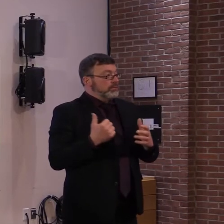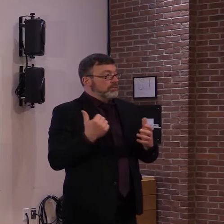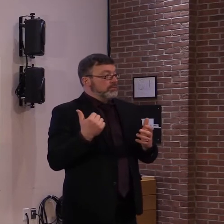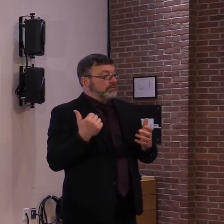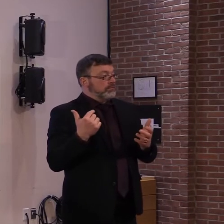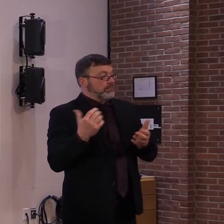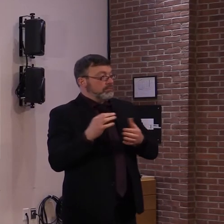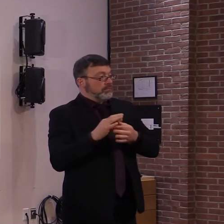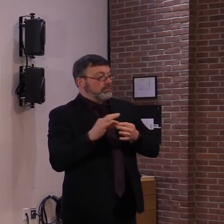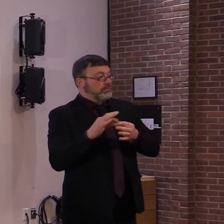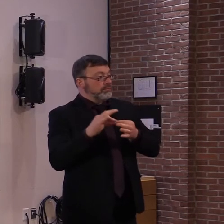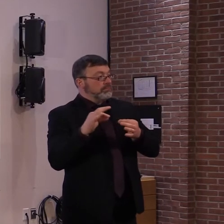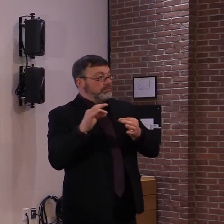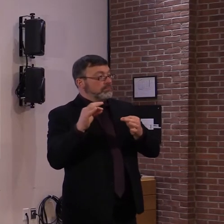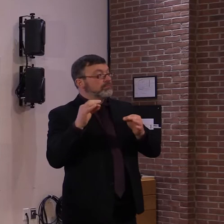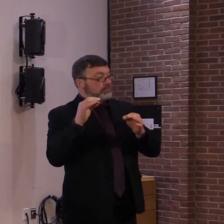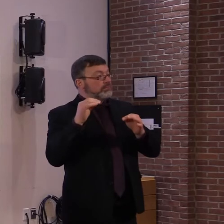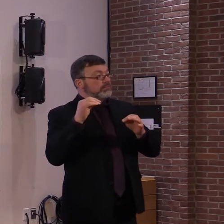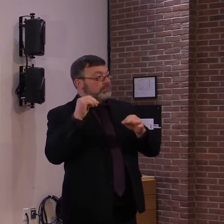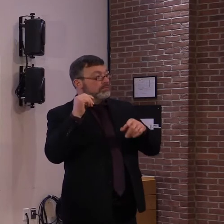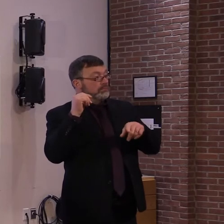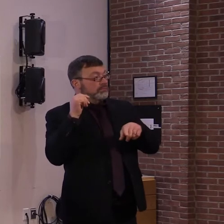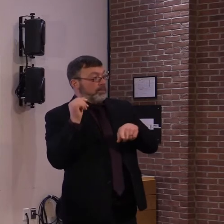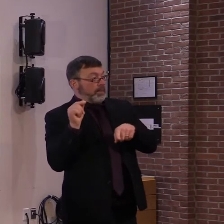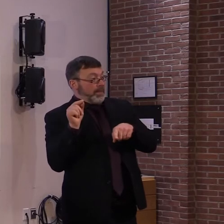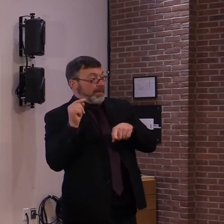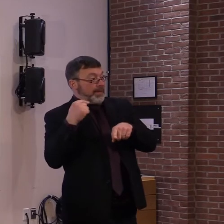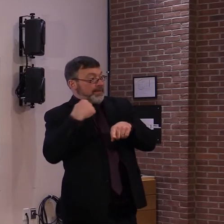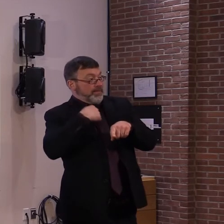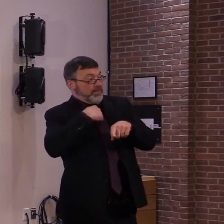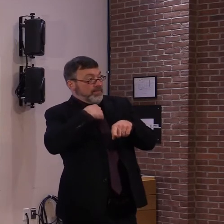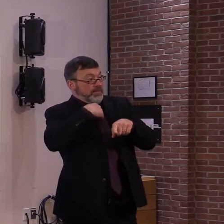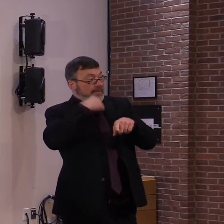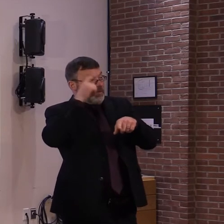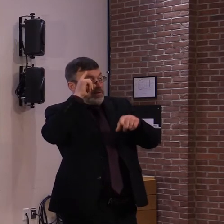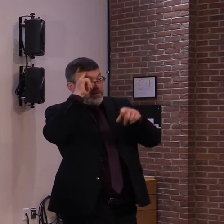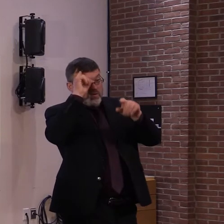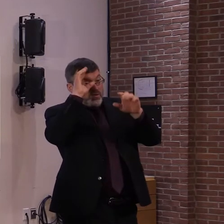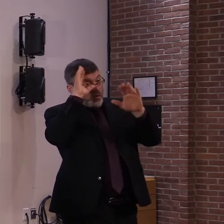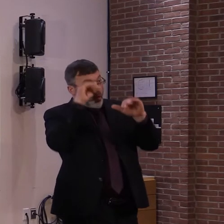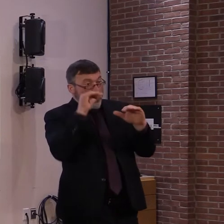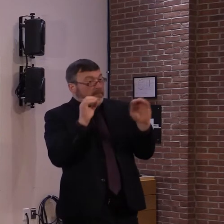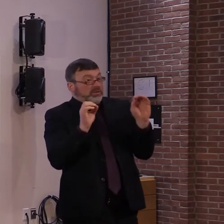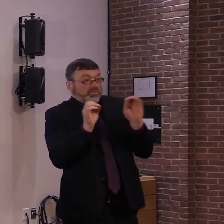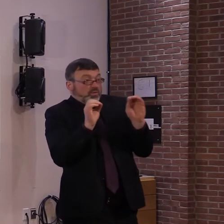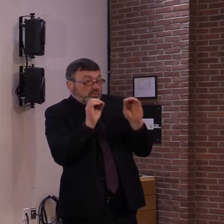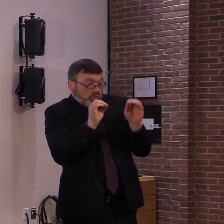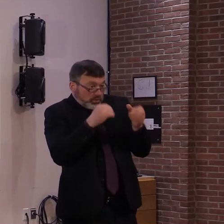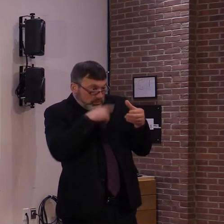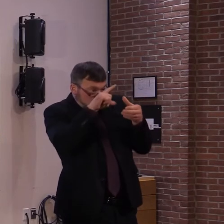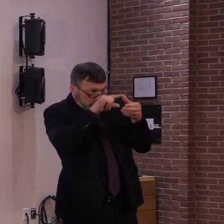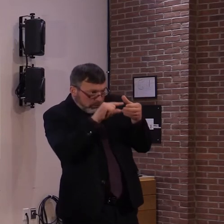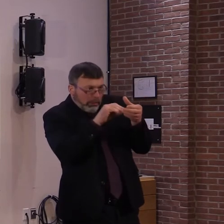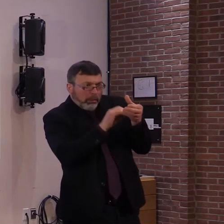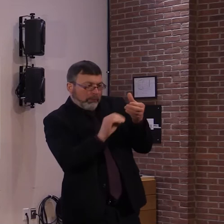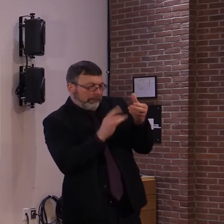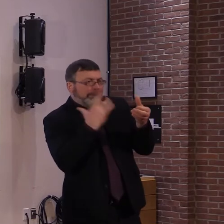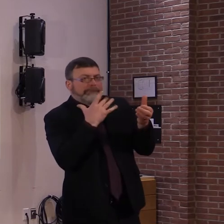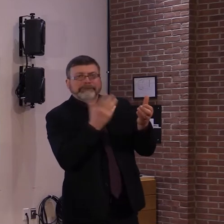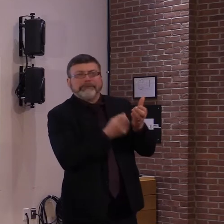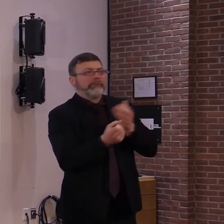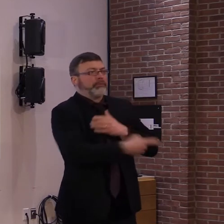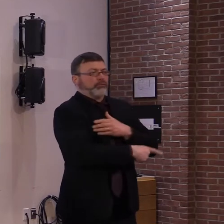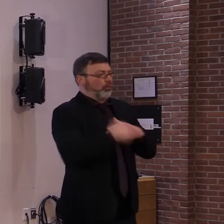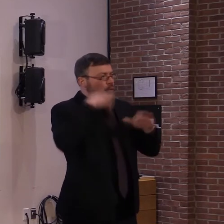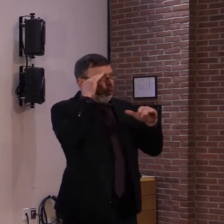uh, in case there's no shows, uh, along the way. Um, the, that is, um,